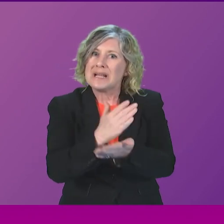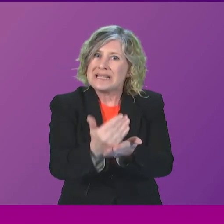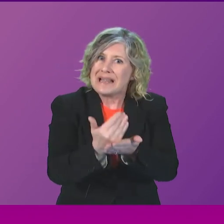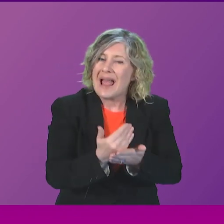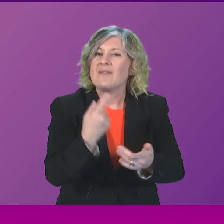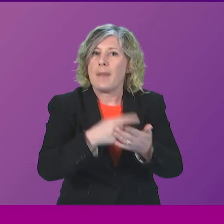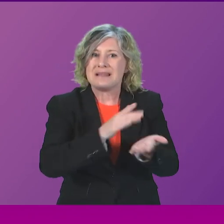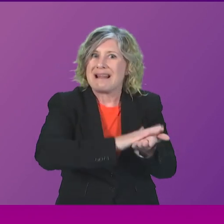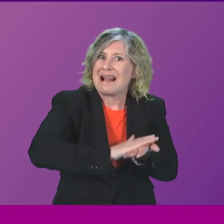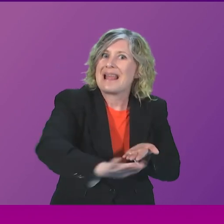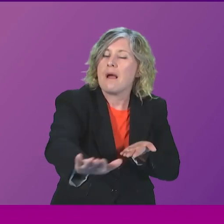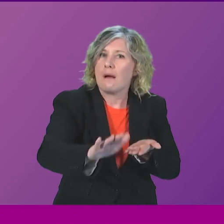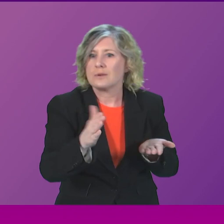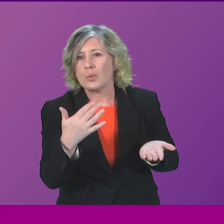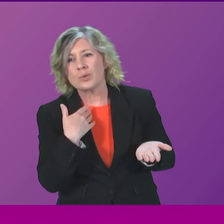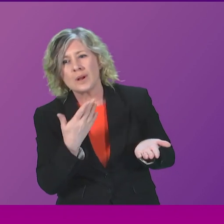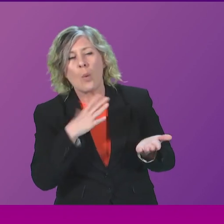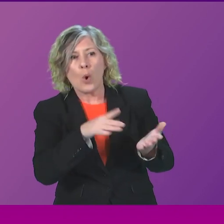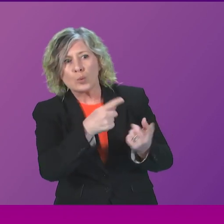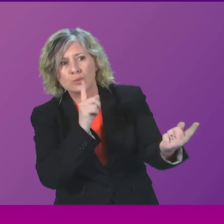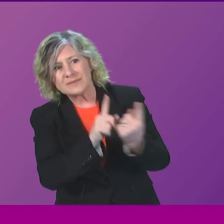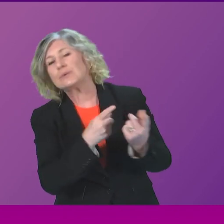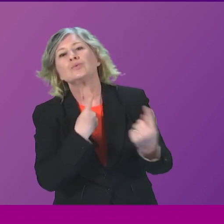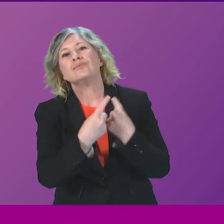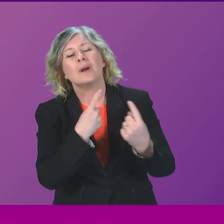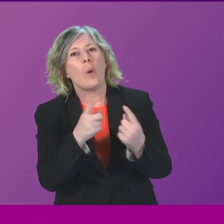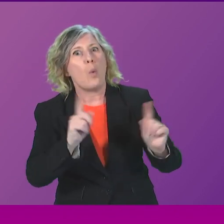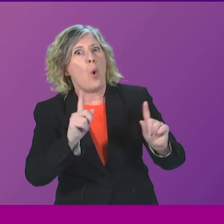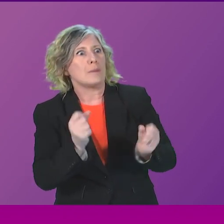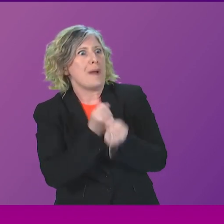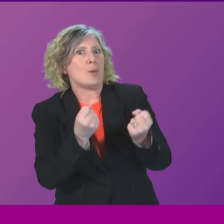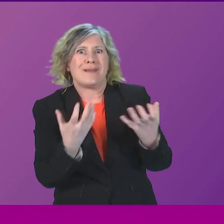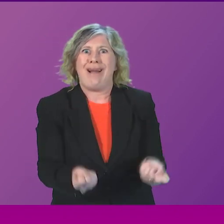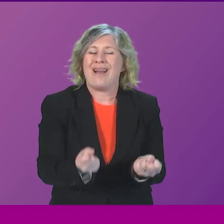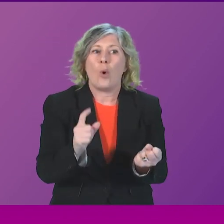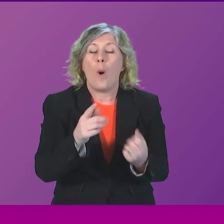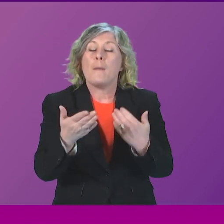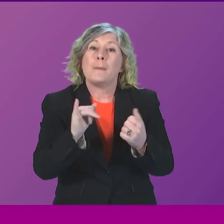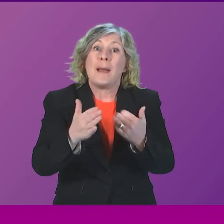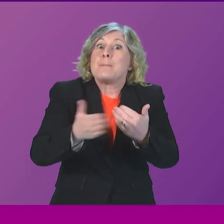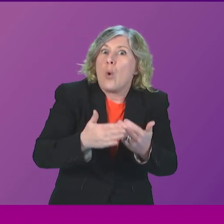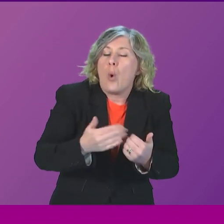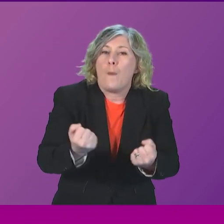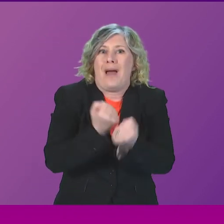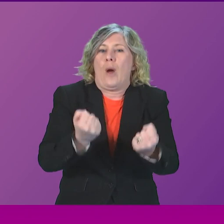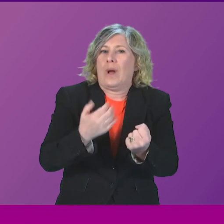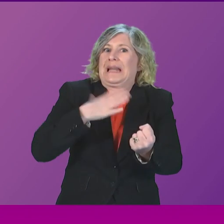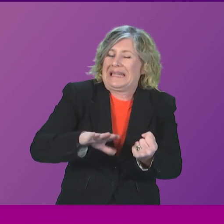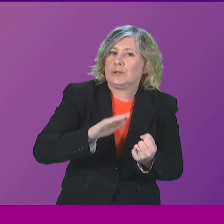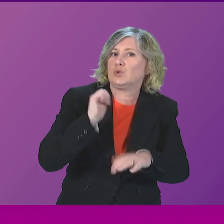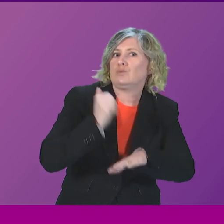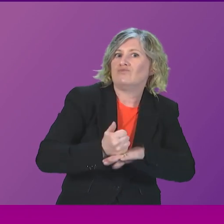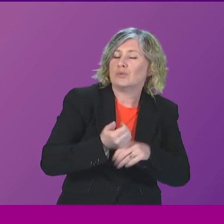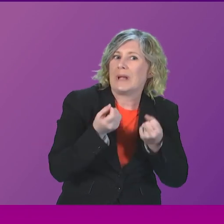Scottish Government meet with me to discuss what powers may exist or, indeed, President, Officer, which further powers may be required in this place